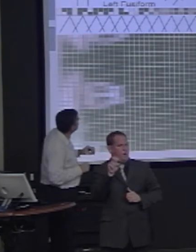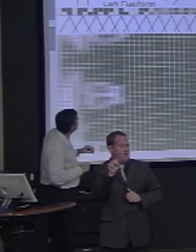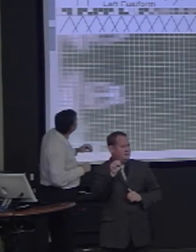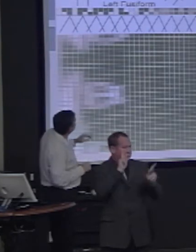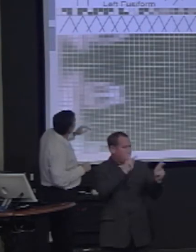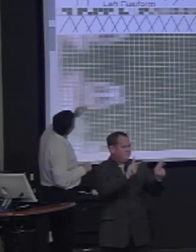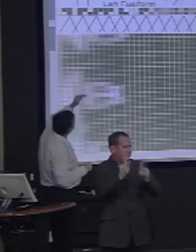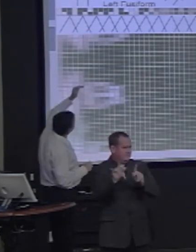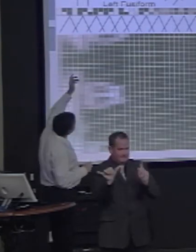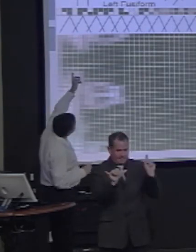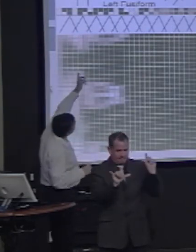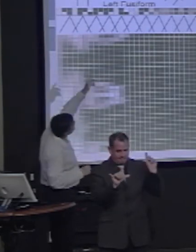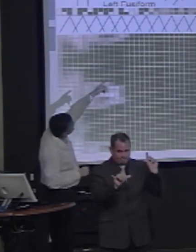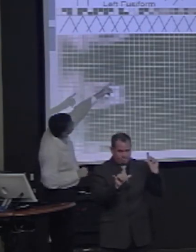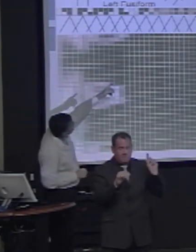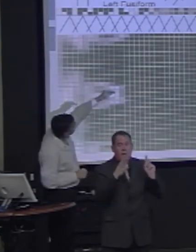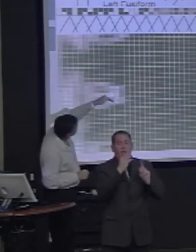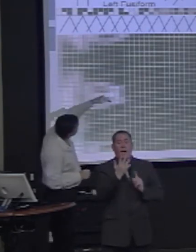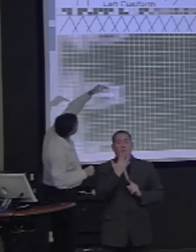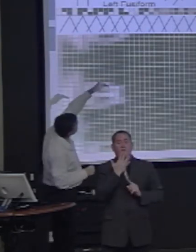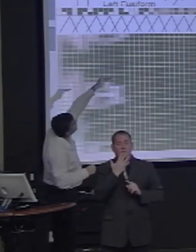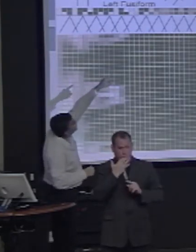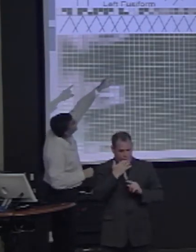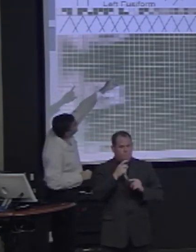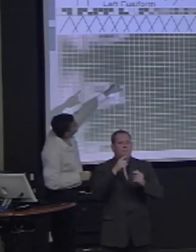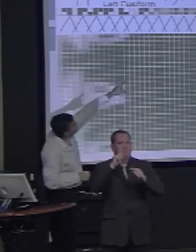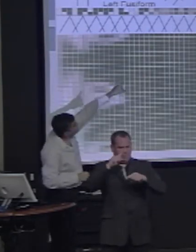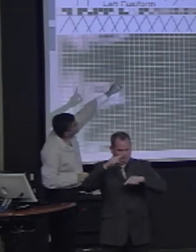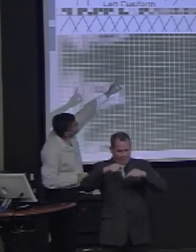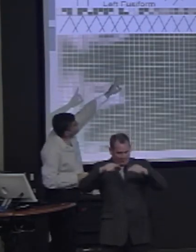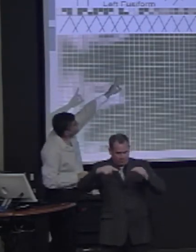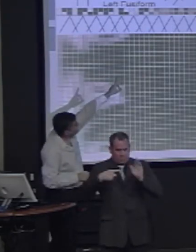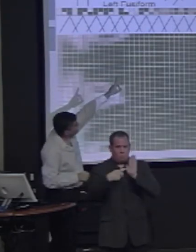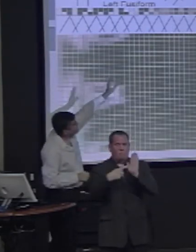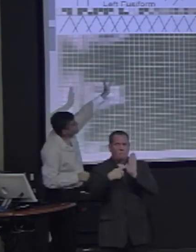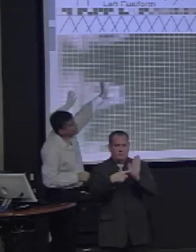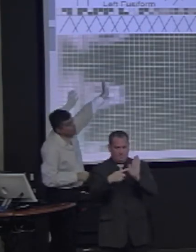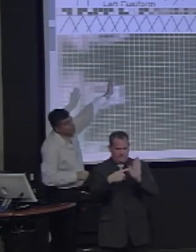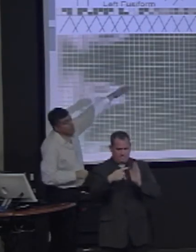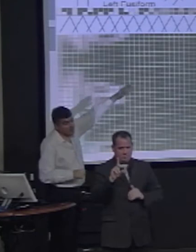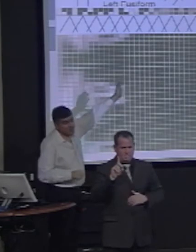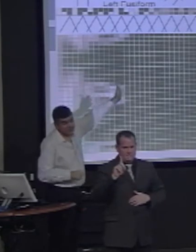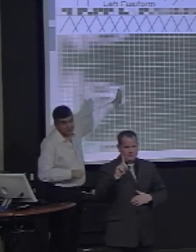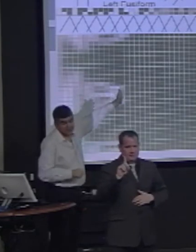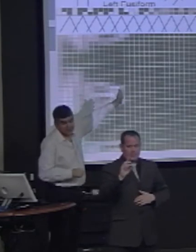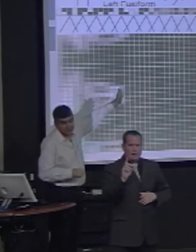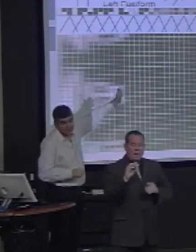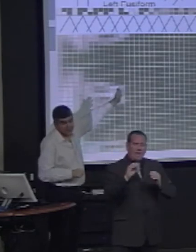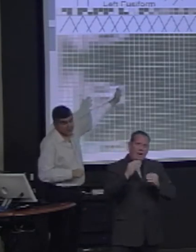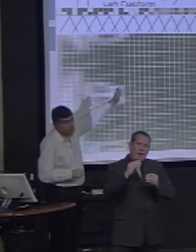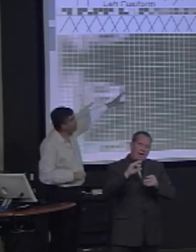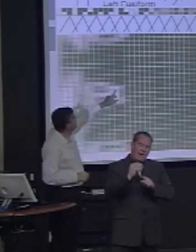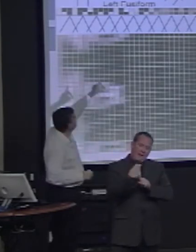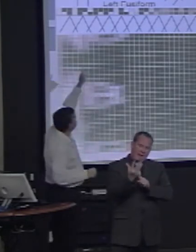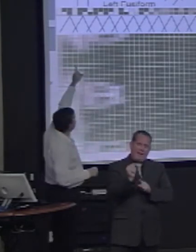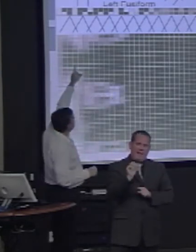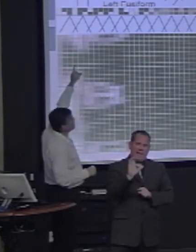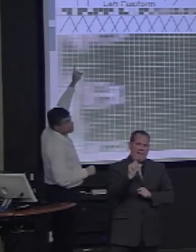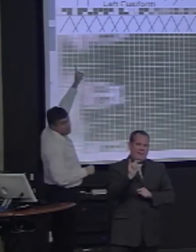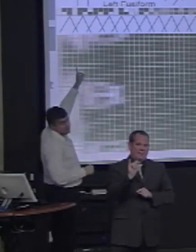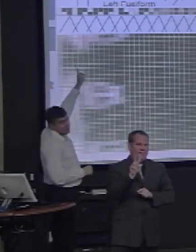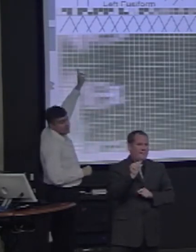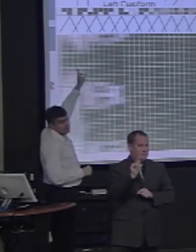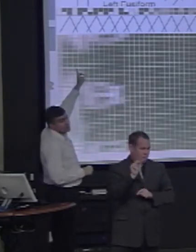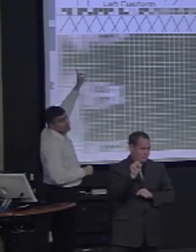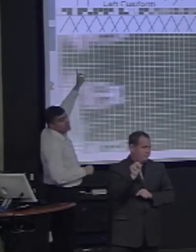neuron. And then those project both up to these identity units, where both hemispheres can contribute, but